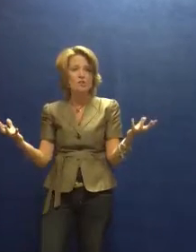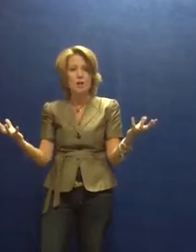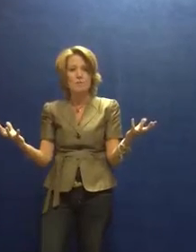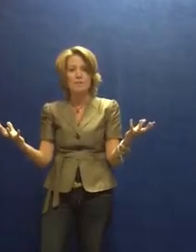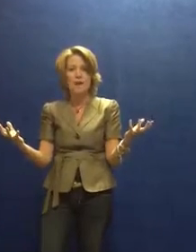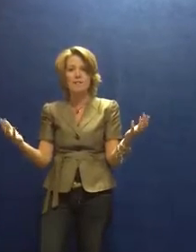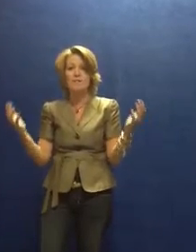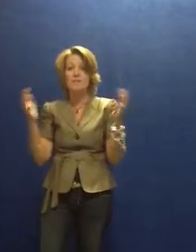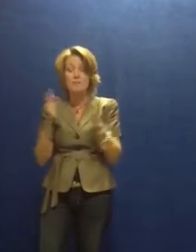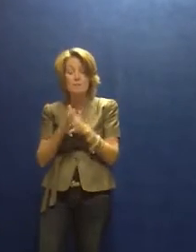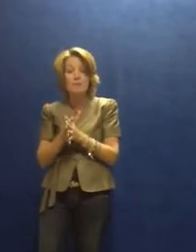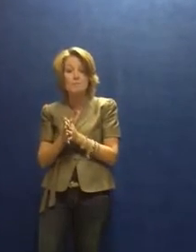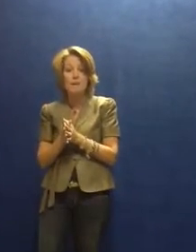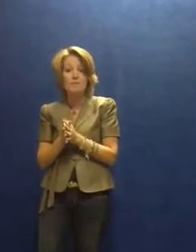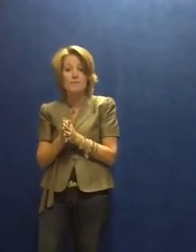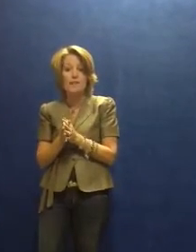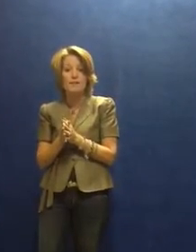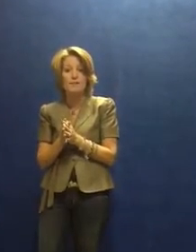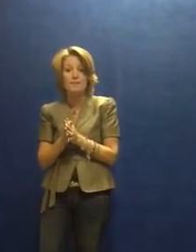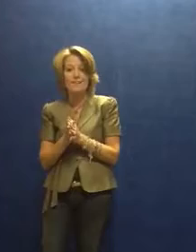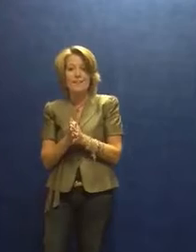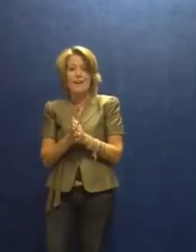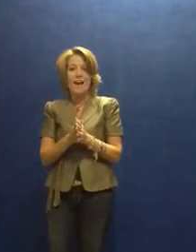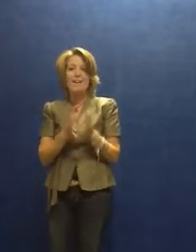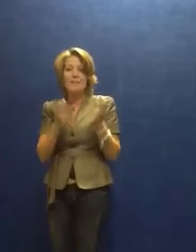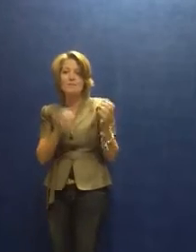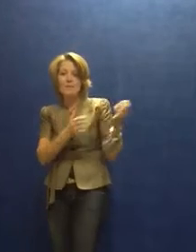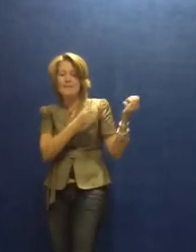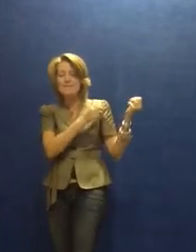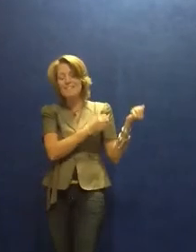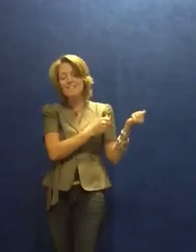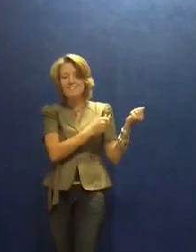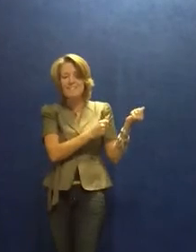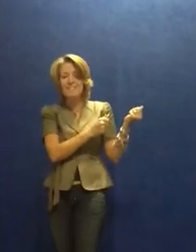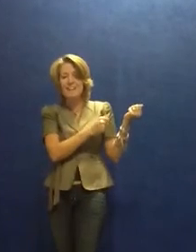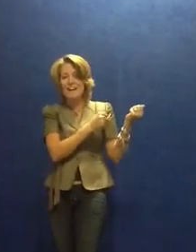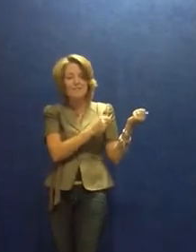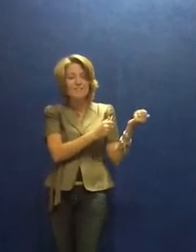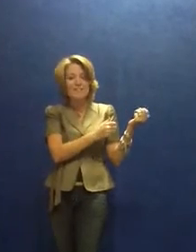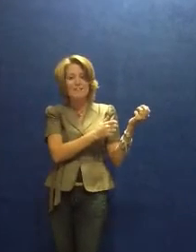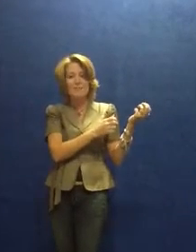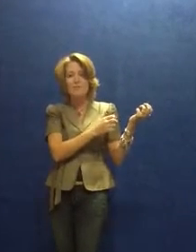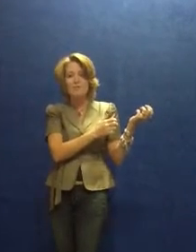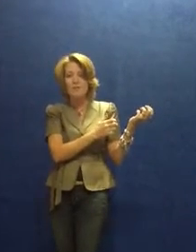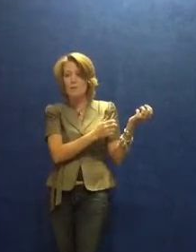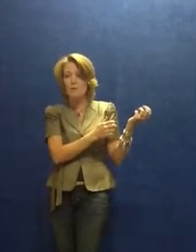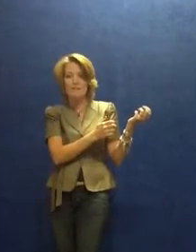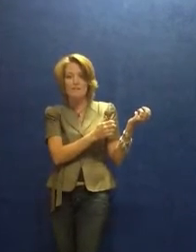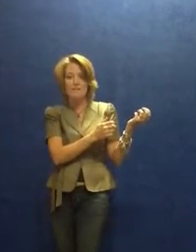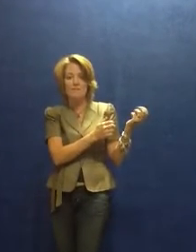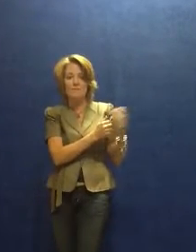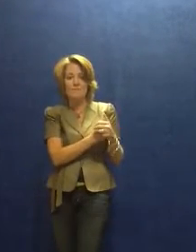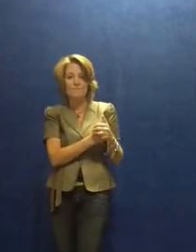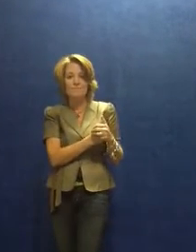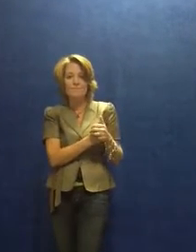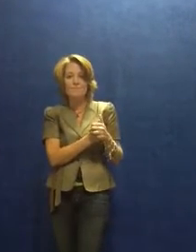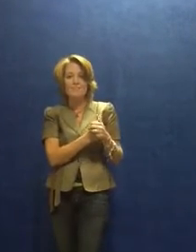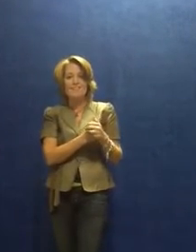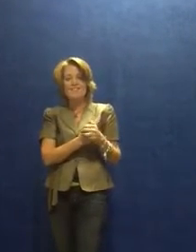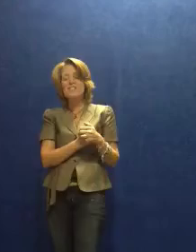job in practice, so that they played better together. And it became something that they did every day to appreciate one another. She